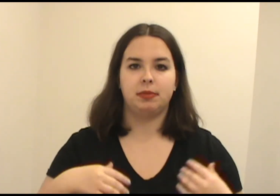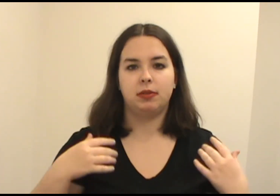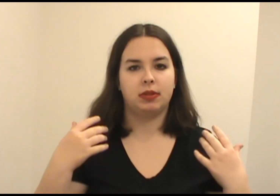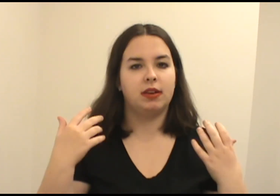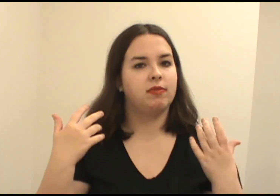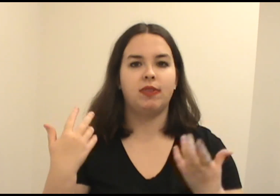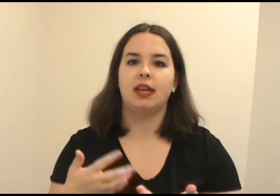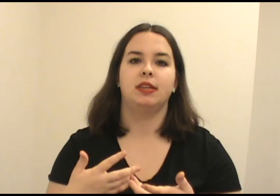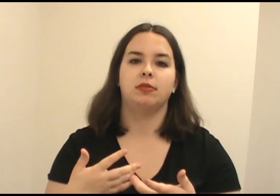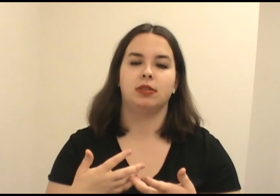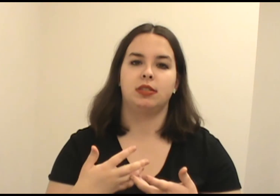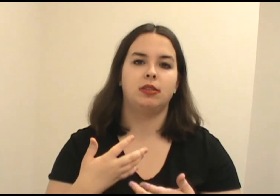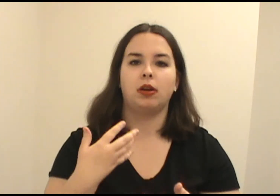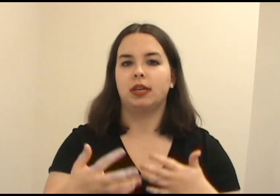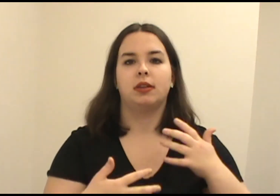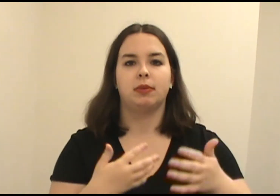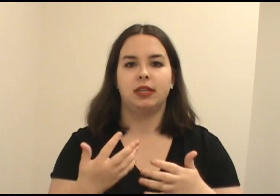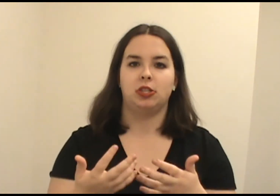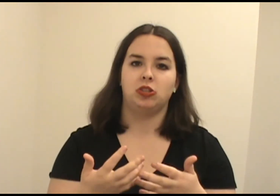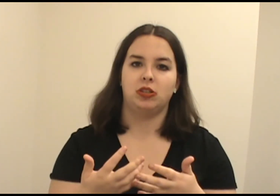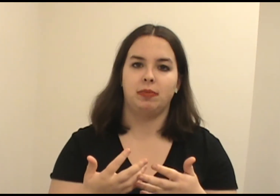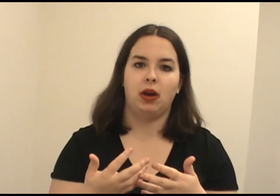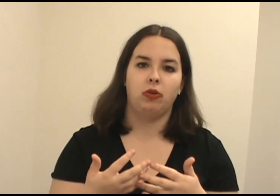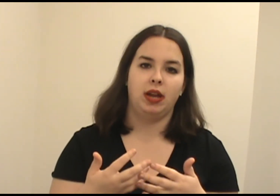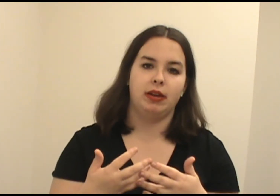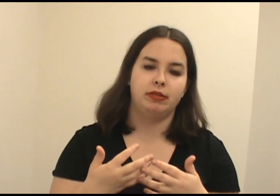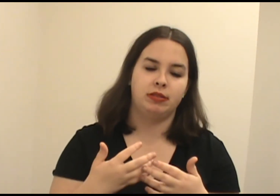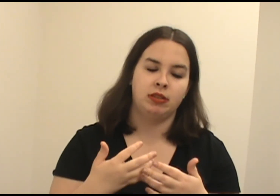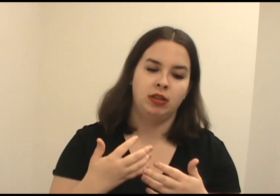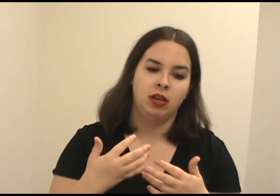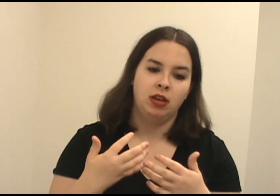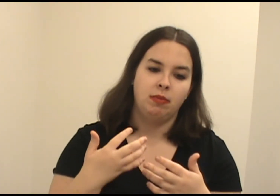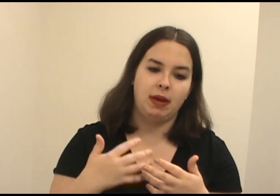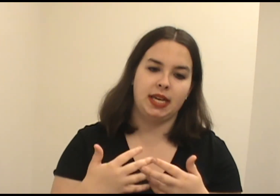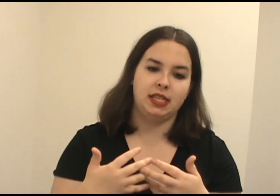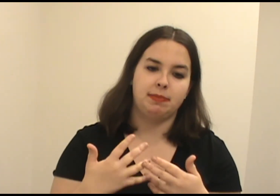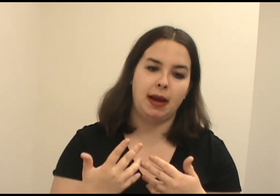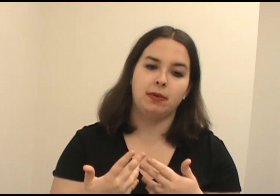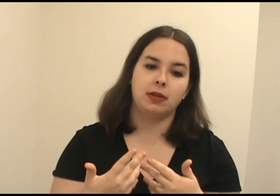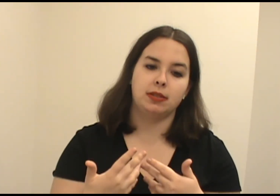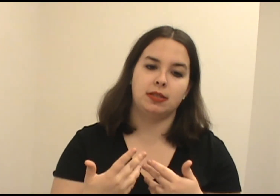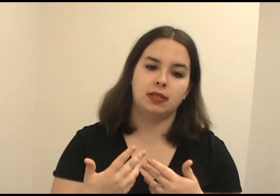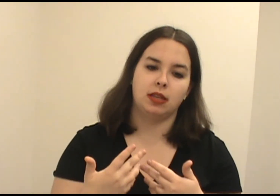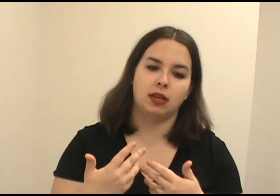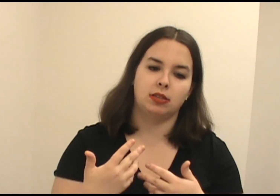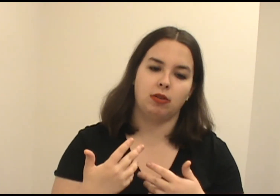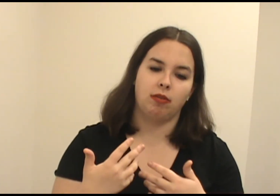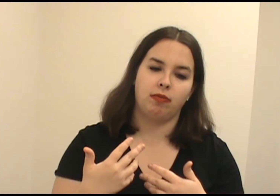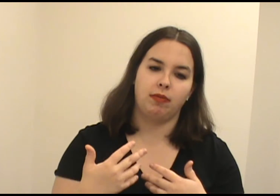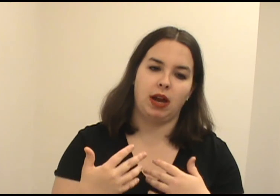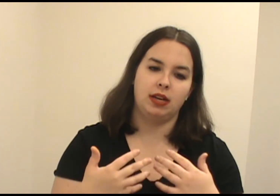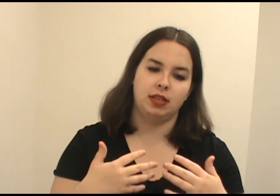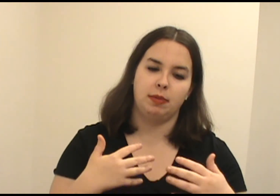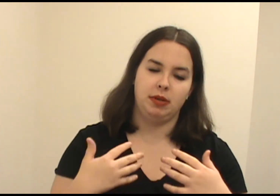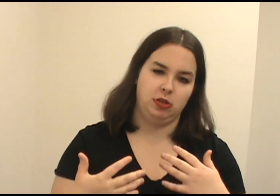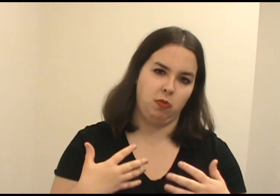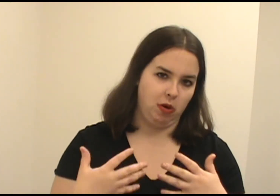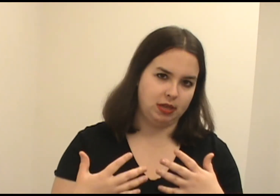episode with them finally sort of starting their relationship out and Maggie's powers sort of causing a bunch of warnings